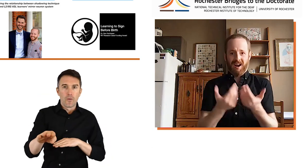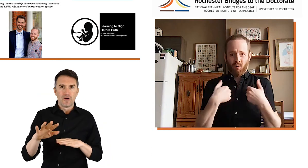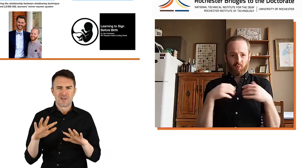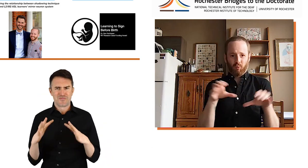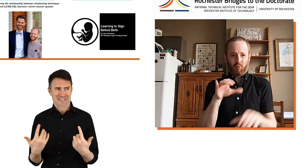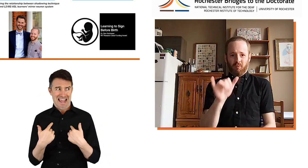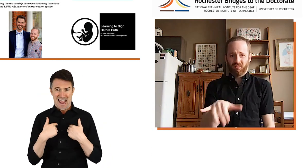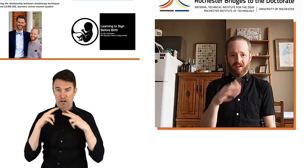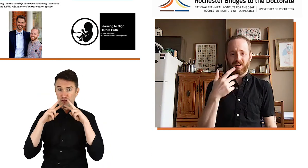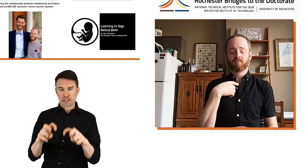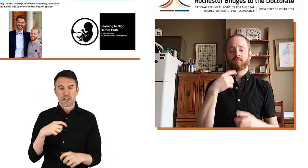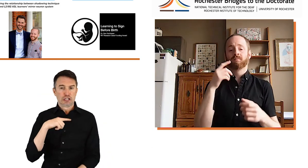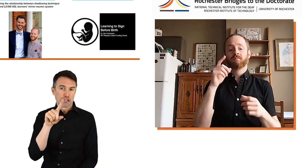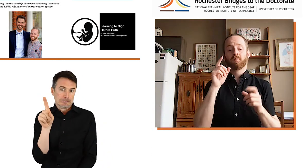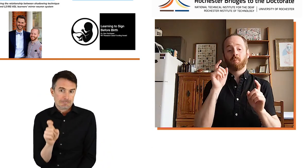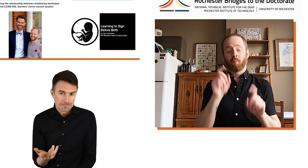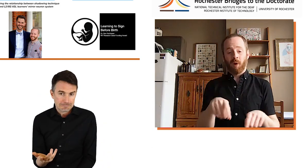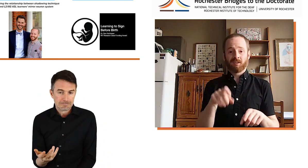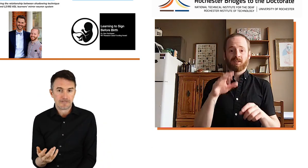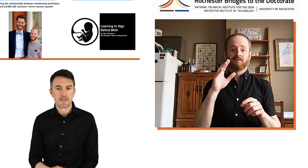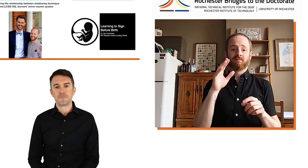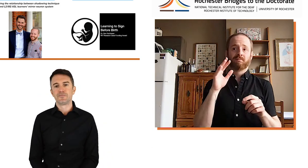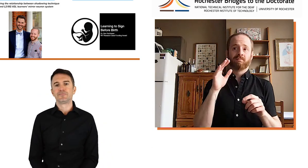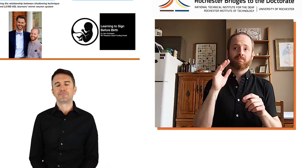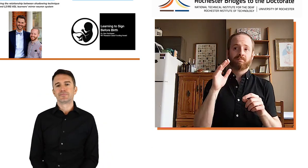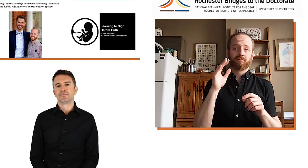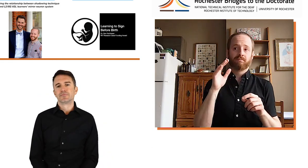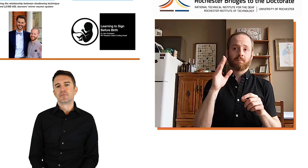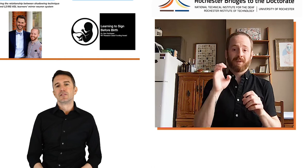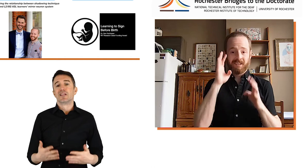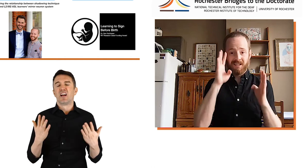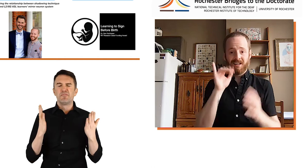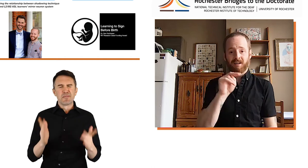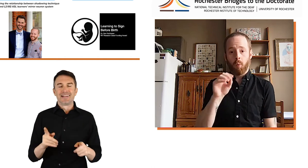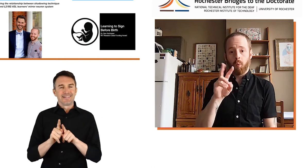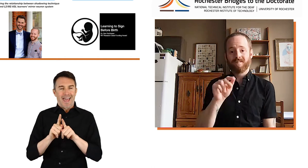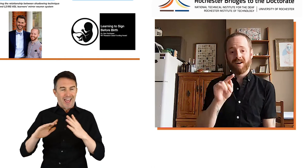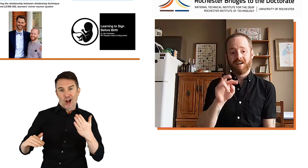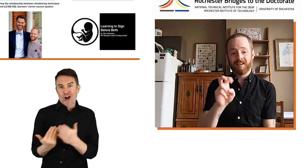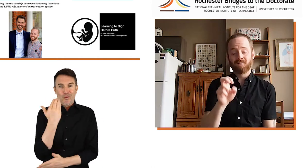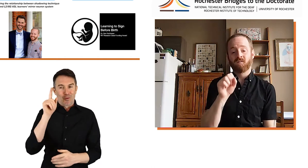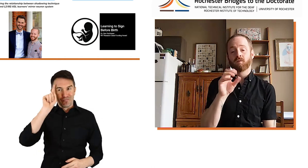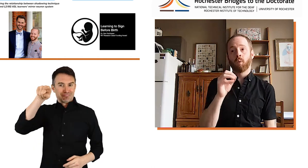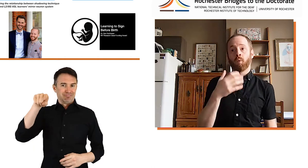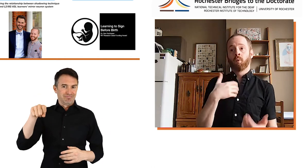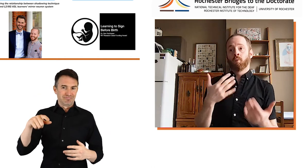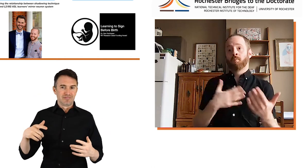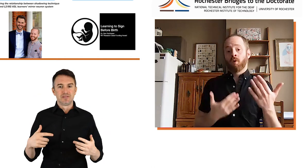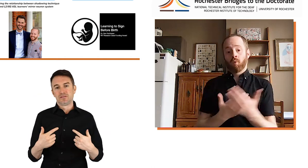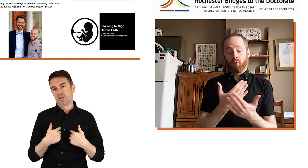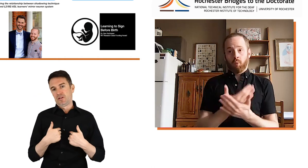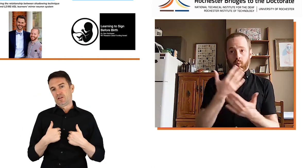advanced, and we're not exactly sure how we want to do that. But we must be innovative